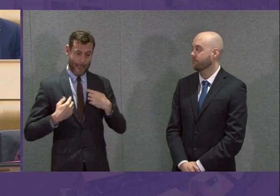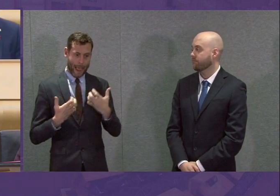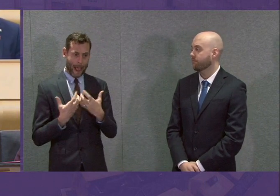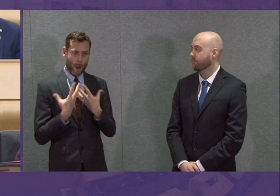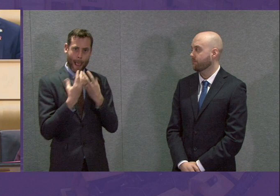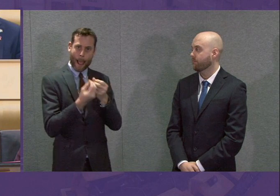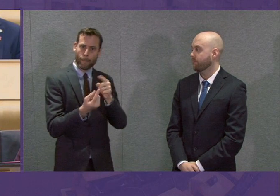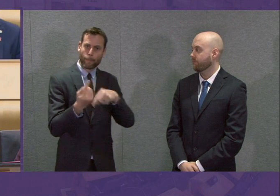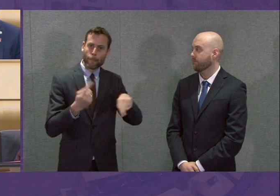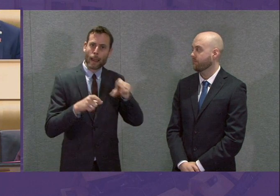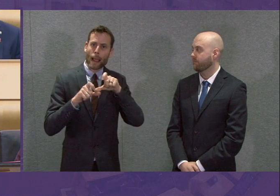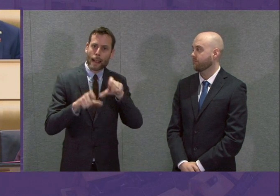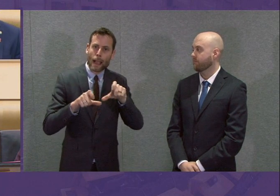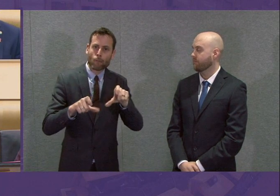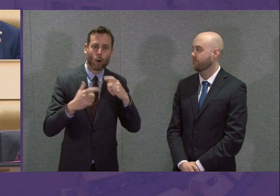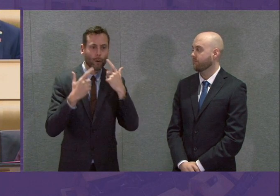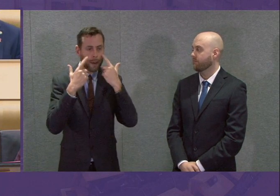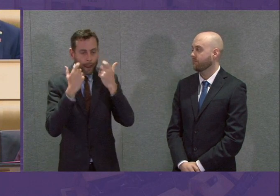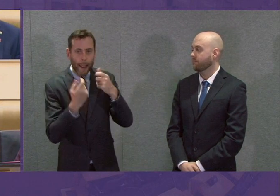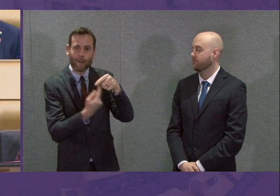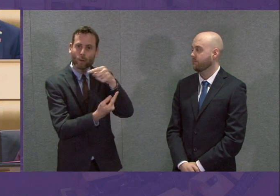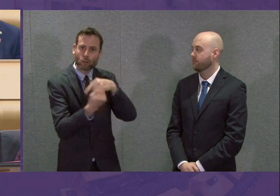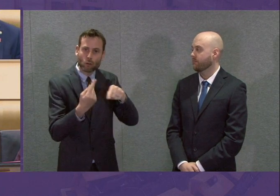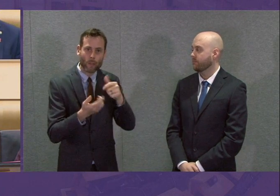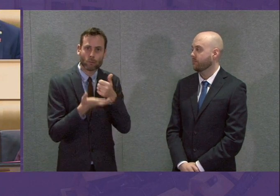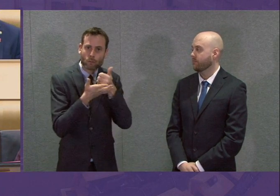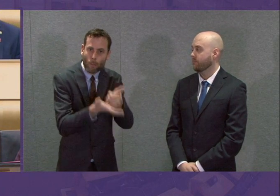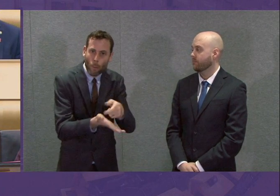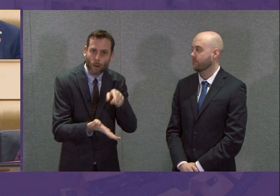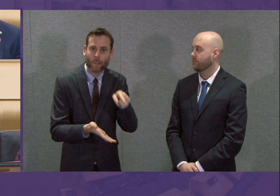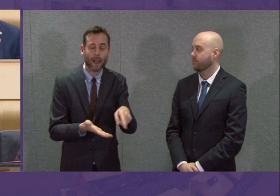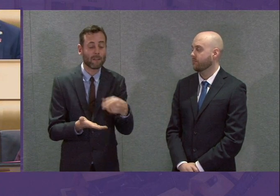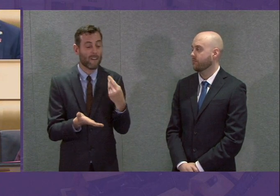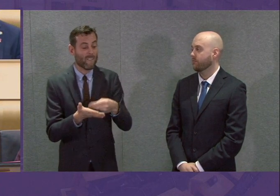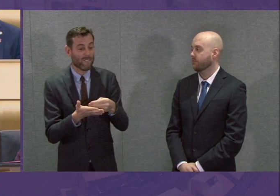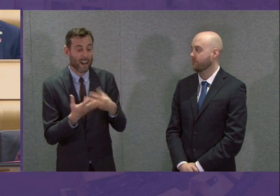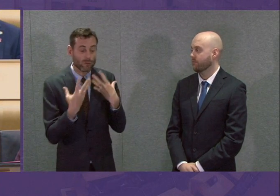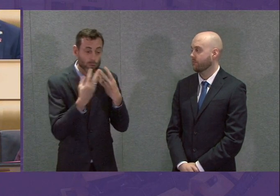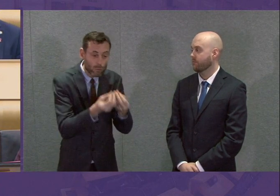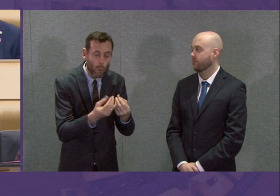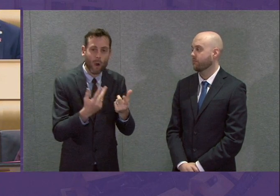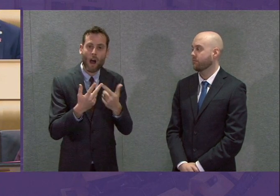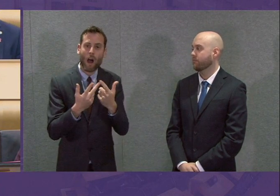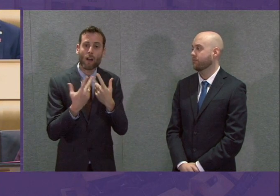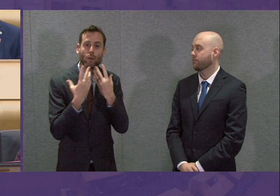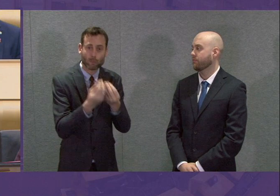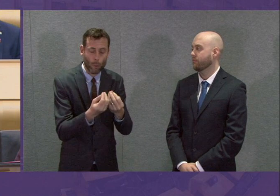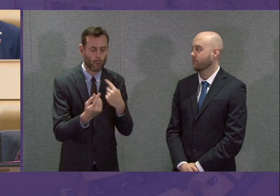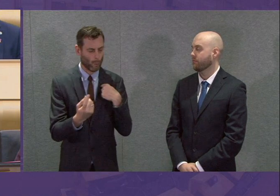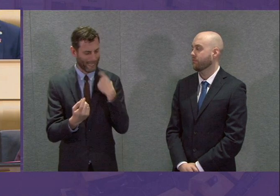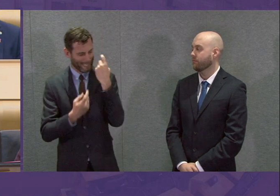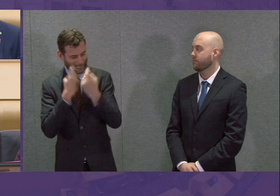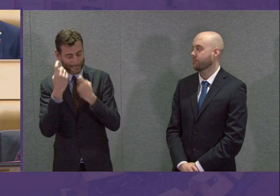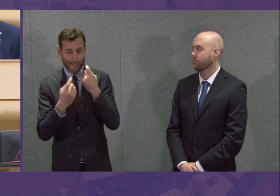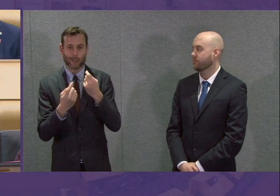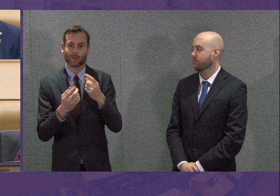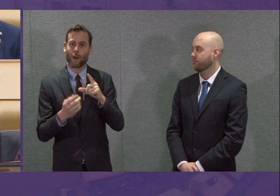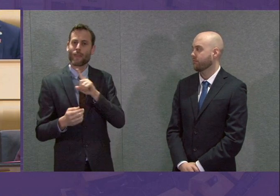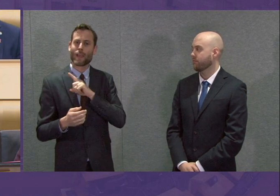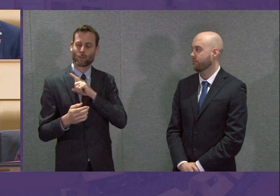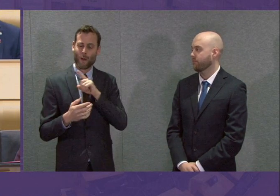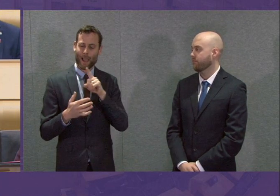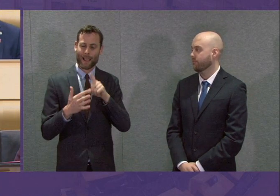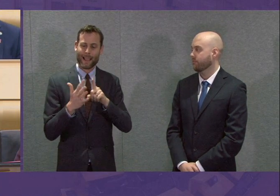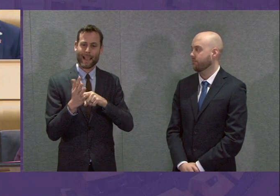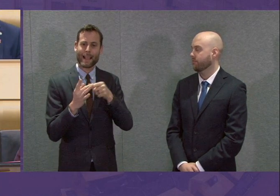and give, even if it's financial support or other support, how we do that. That's why part of Aileen Campbell's statement yesterday was